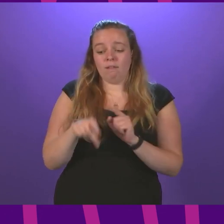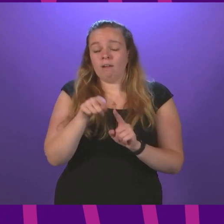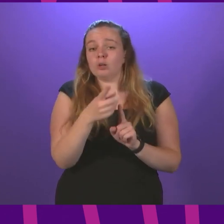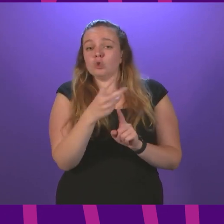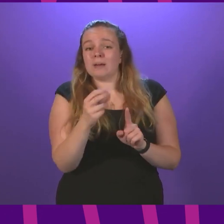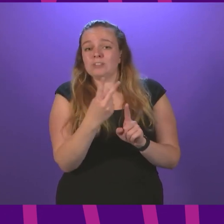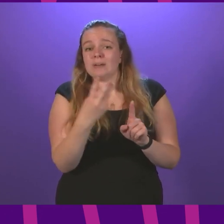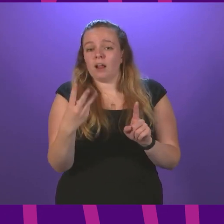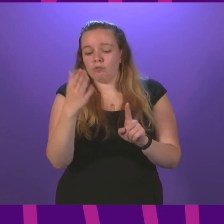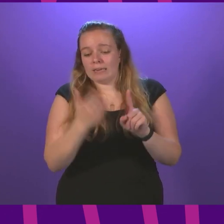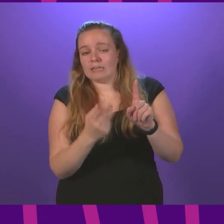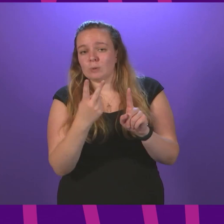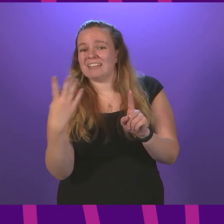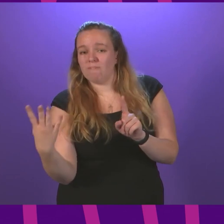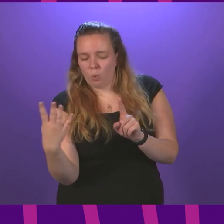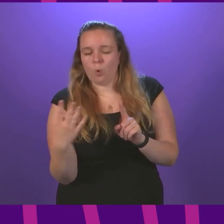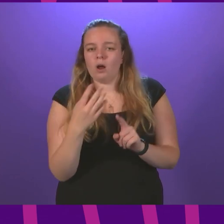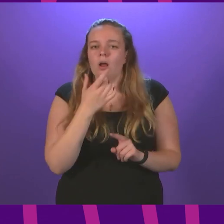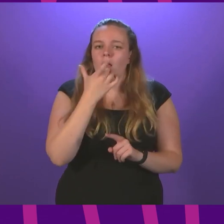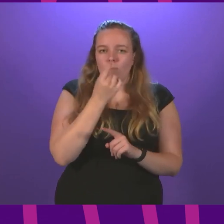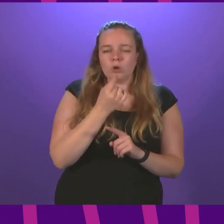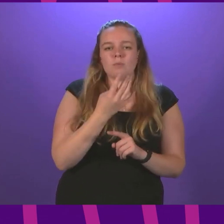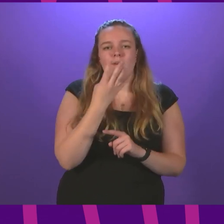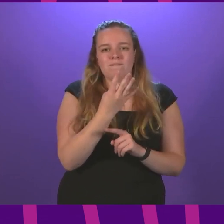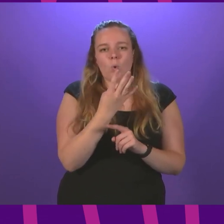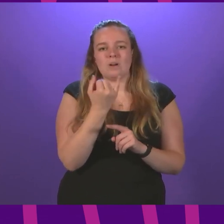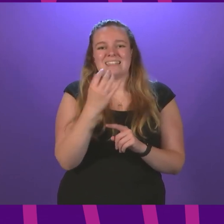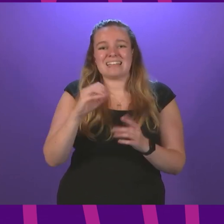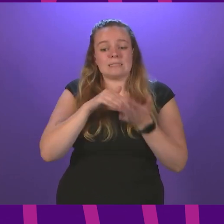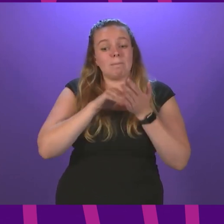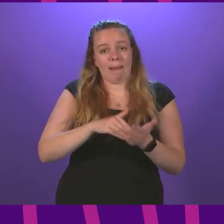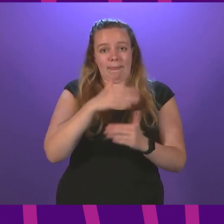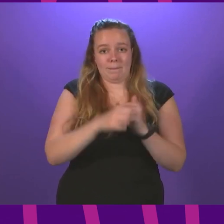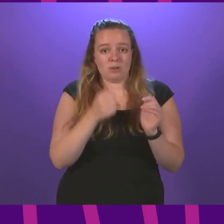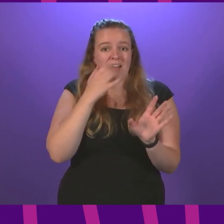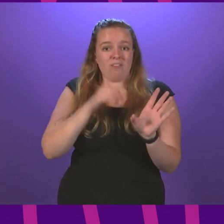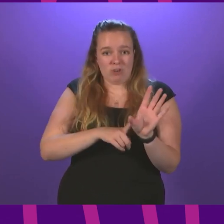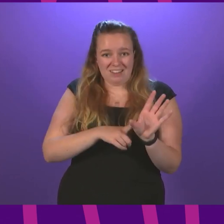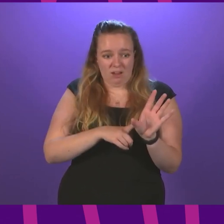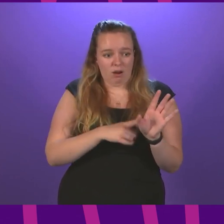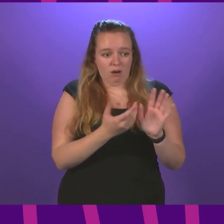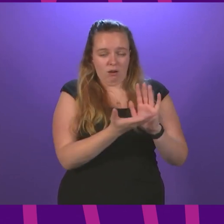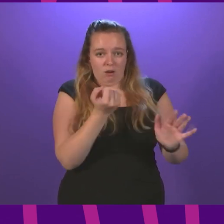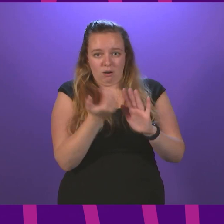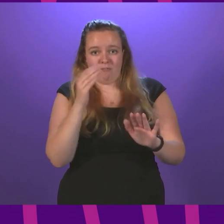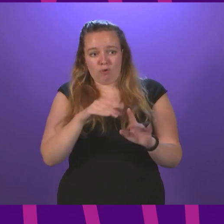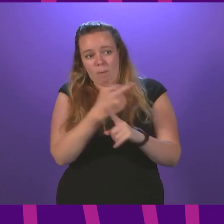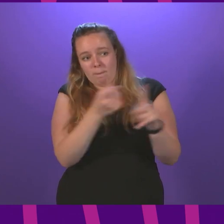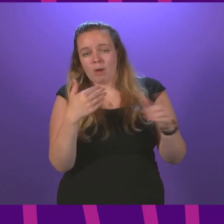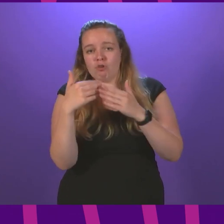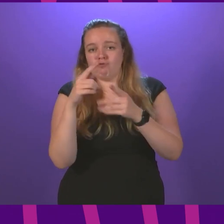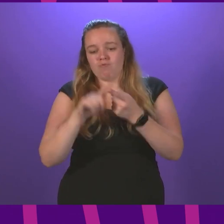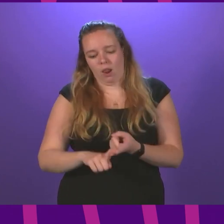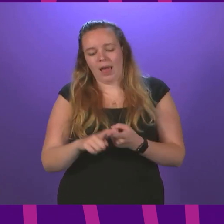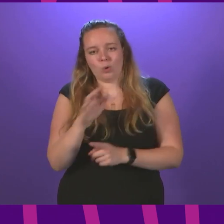and 2024, could have taken £460 million a year from the pockets of those who rely on social security